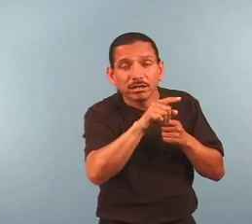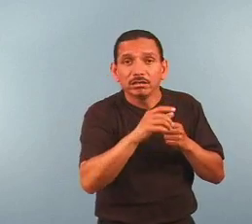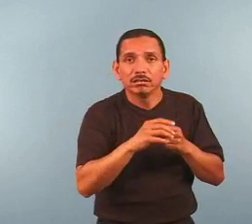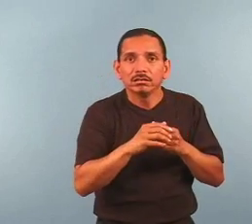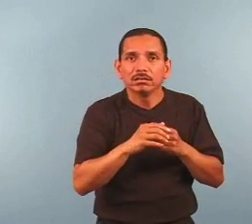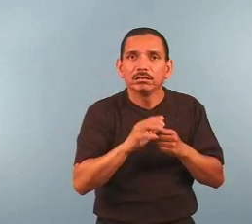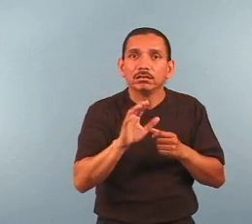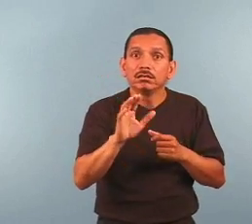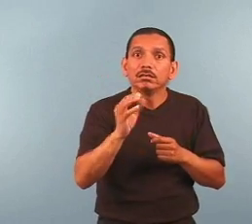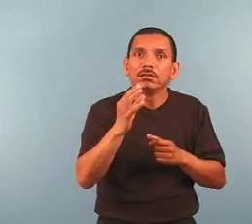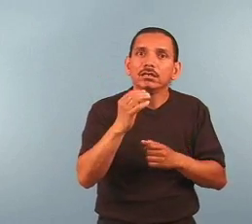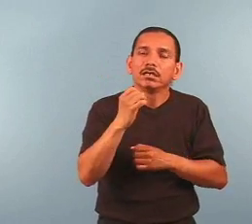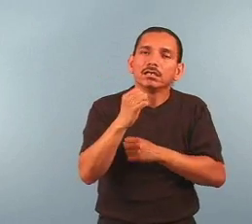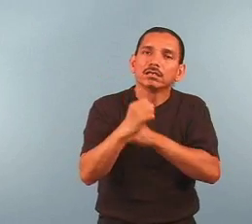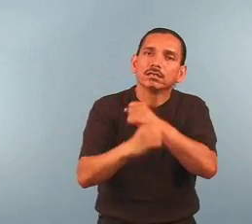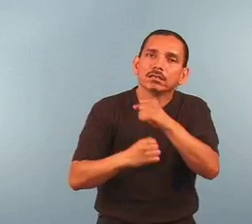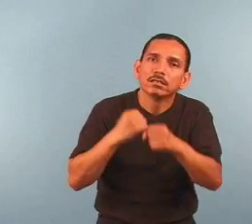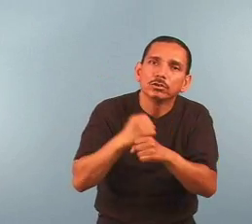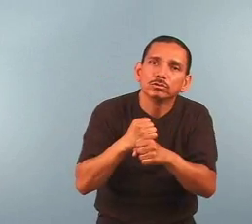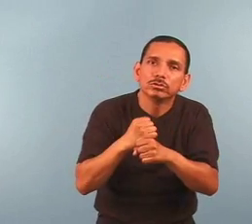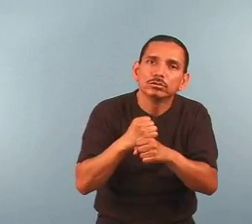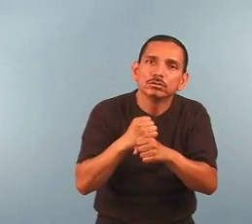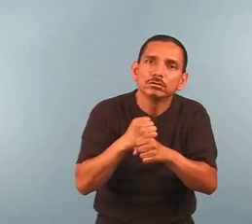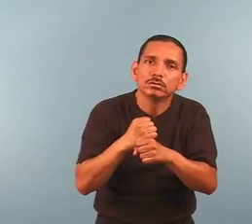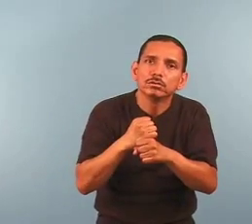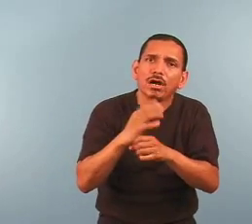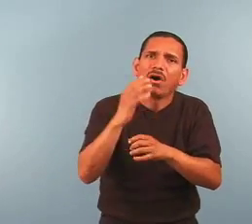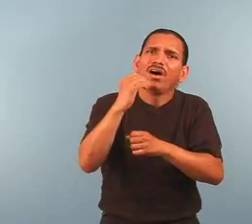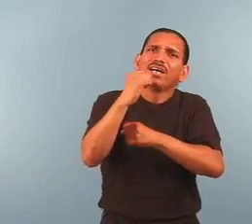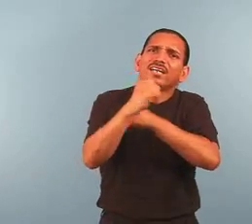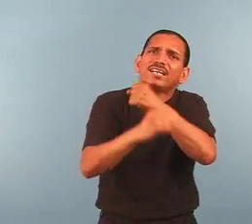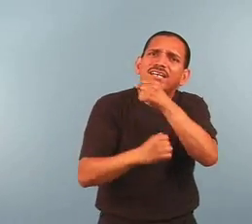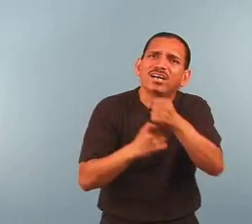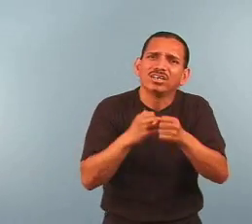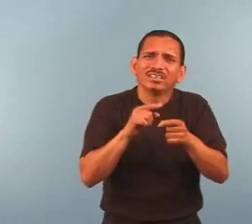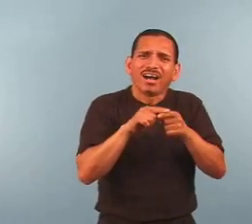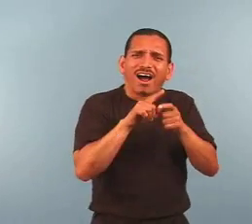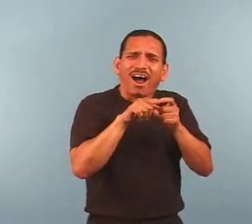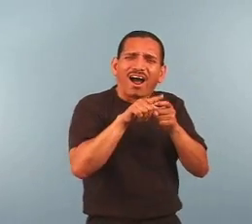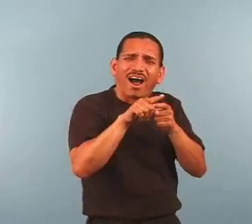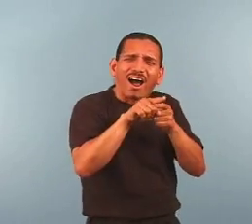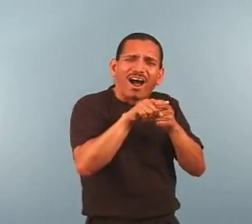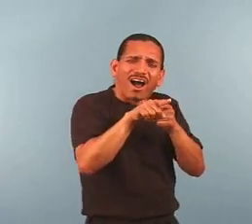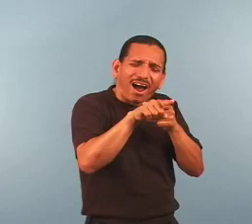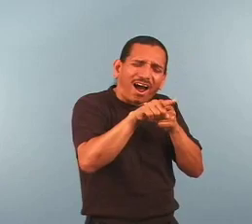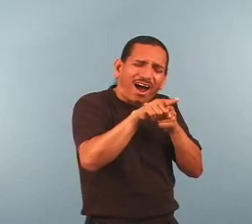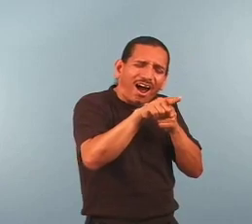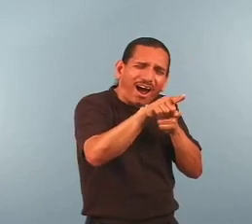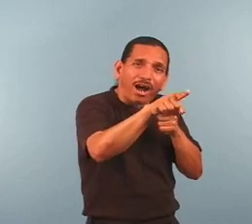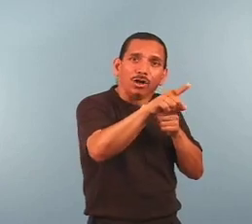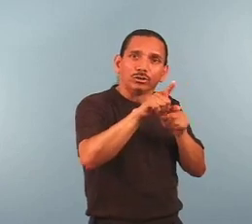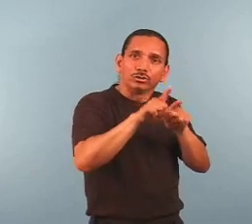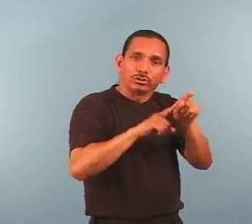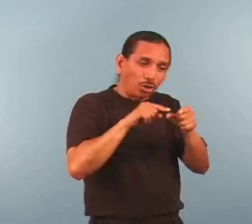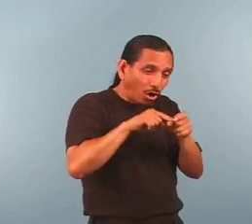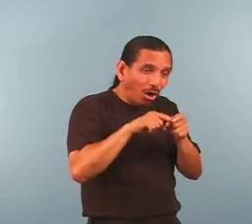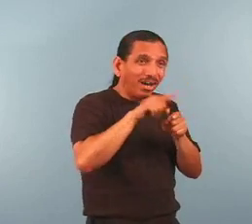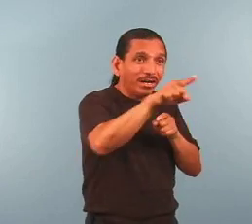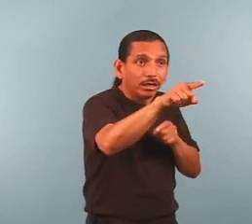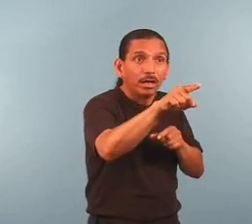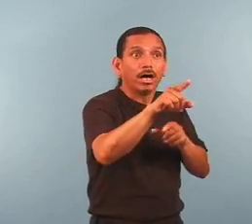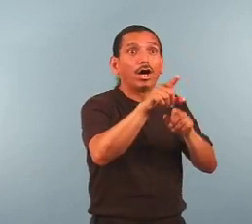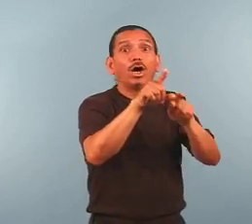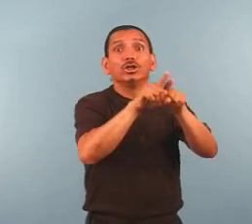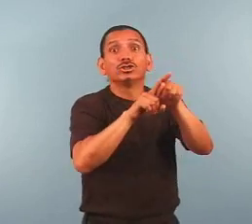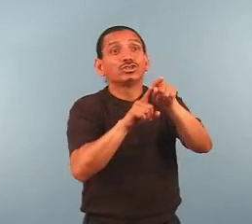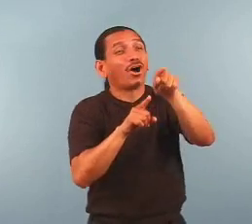and years for light to travel between stars and